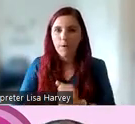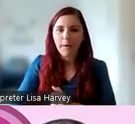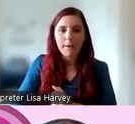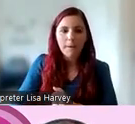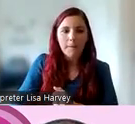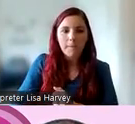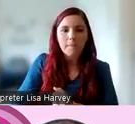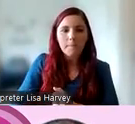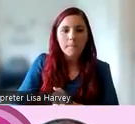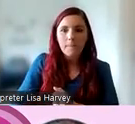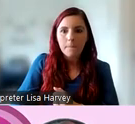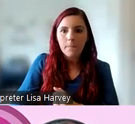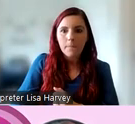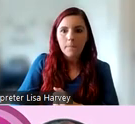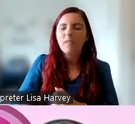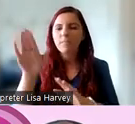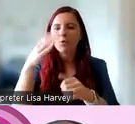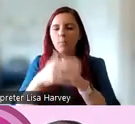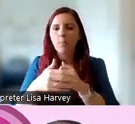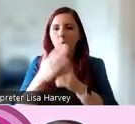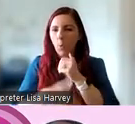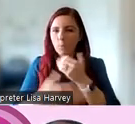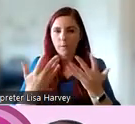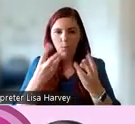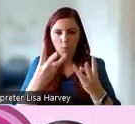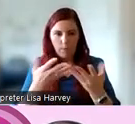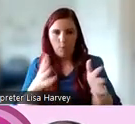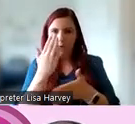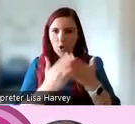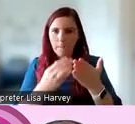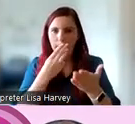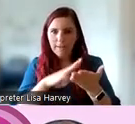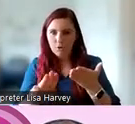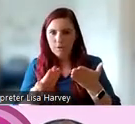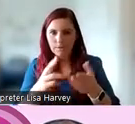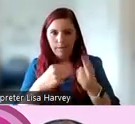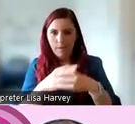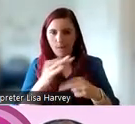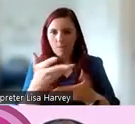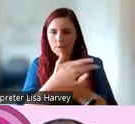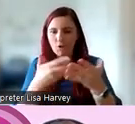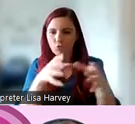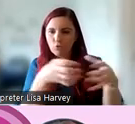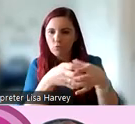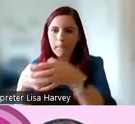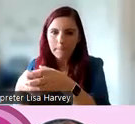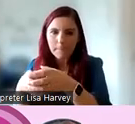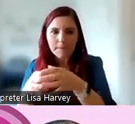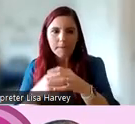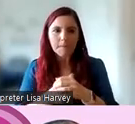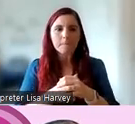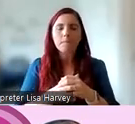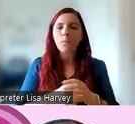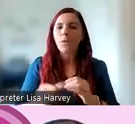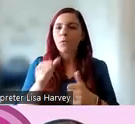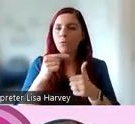So to conclude, I just want to leave you with some of the key messages that came out of our discussion groups in developing this guidance. So